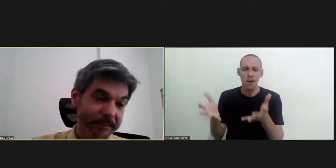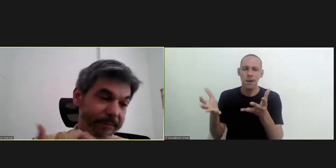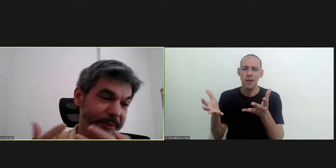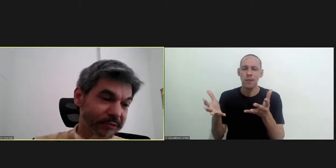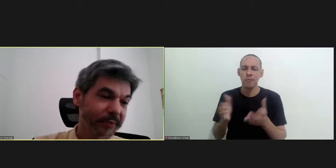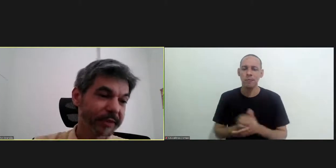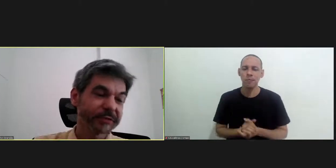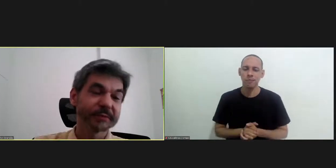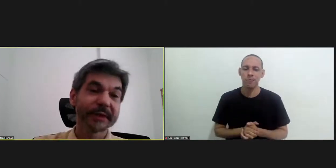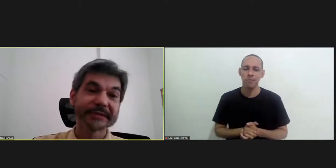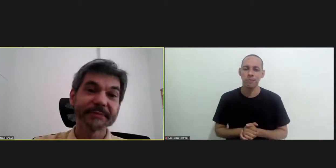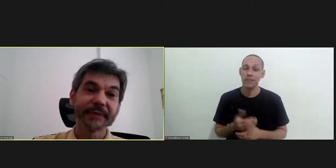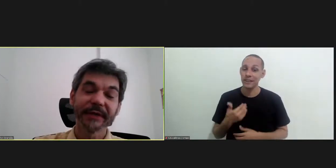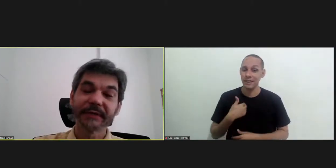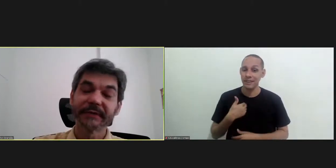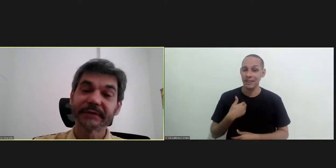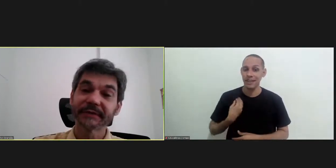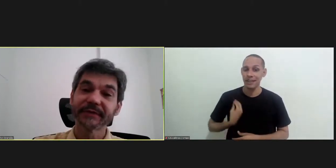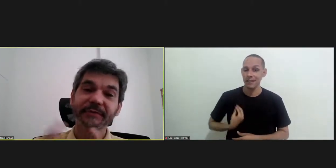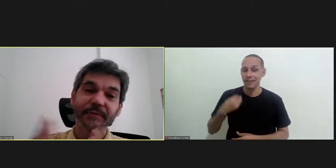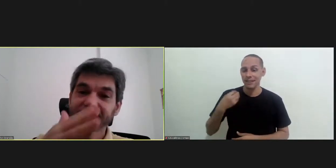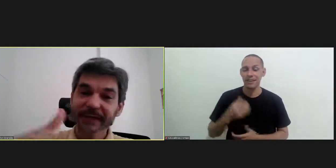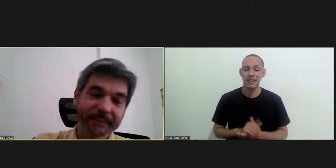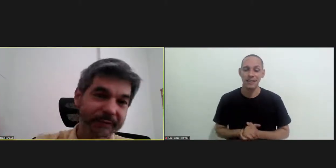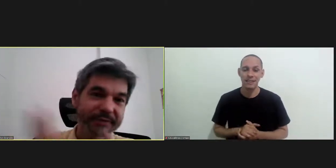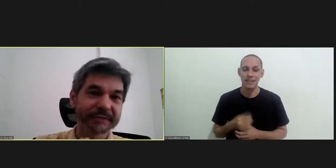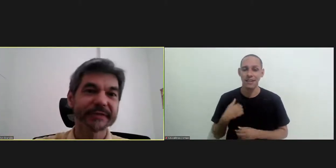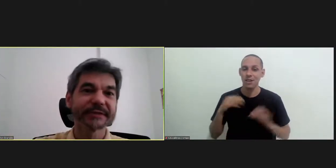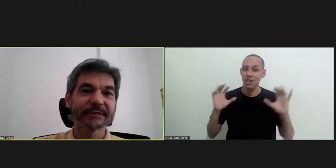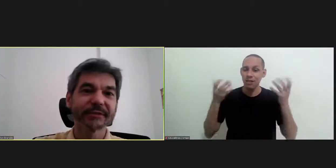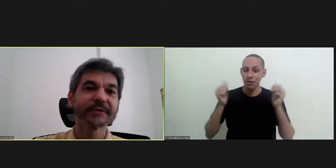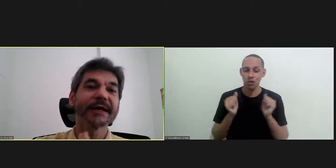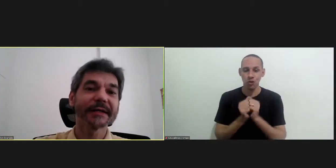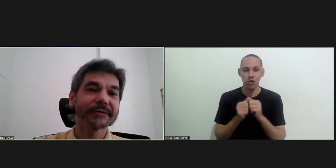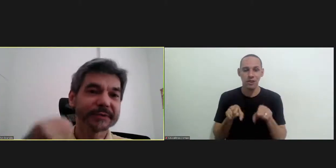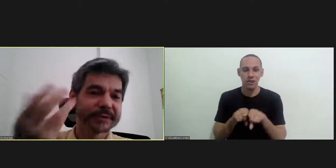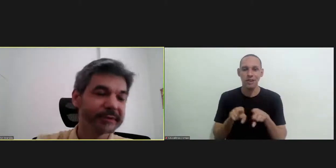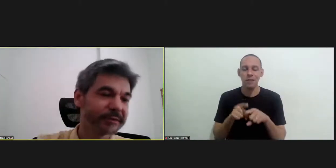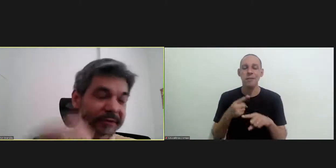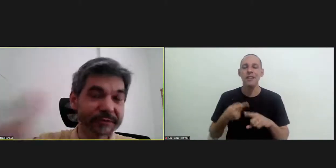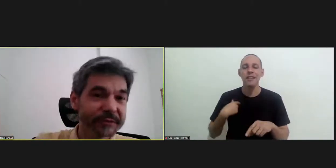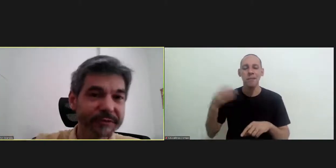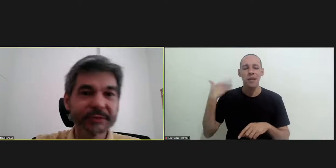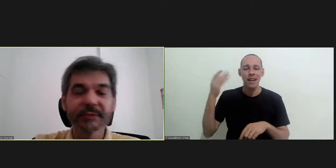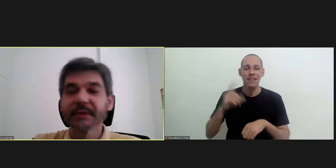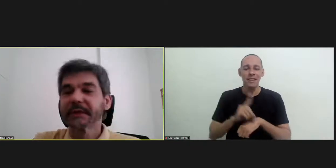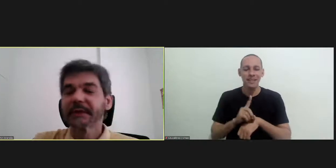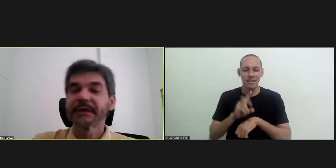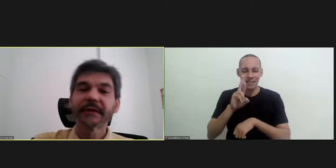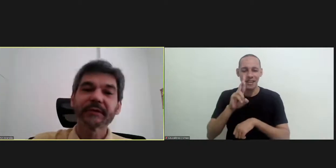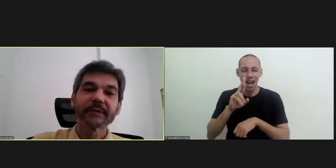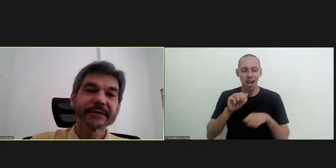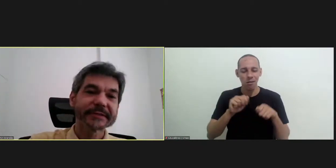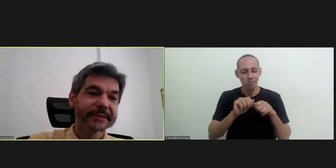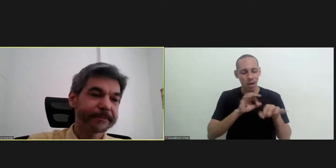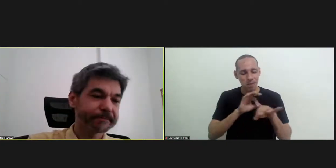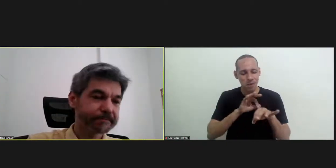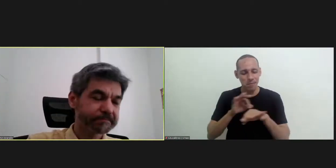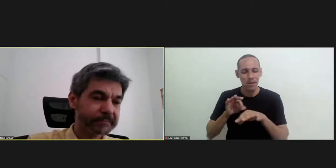to drive and personally i have participated in this event because at the time i was doing my phd